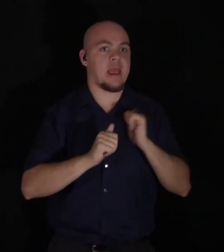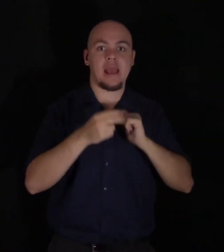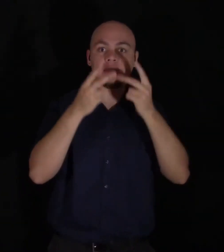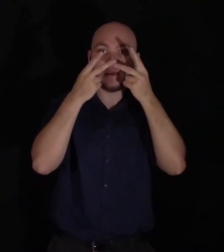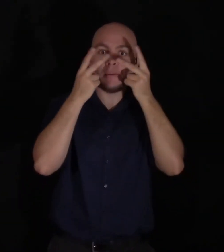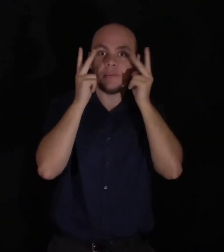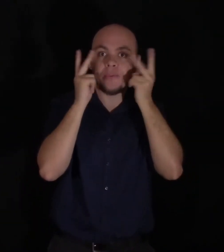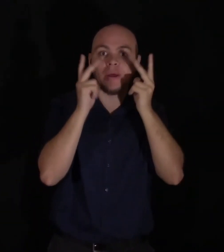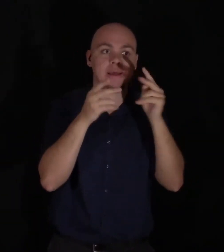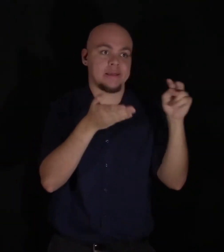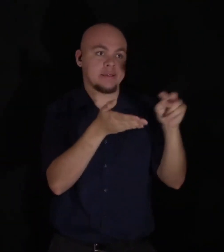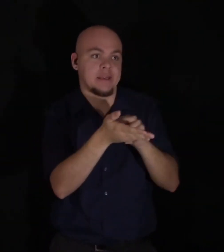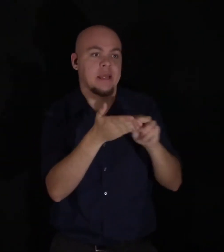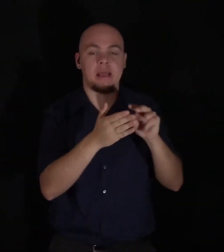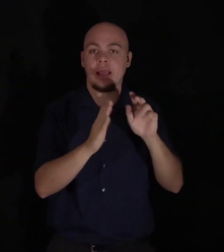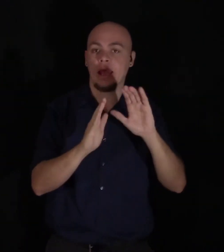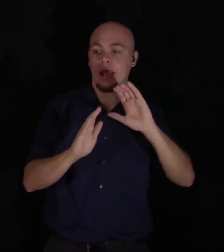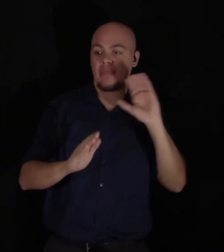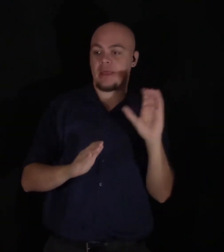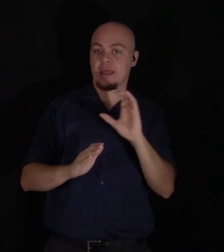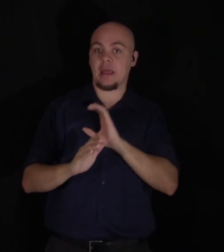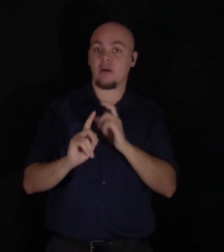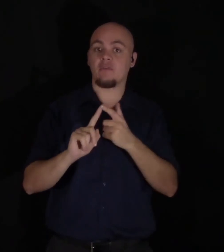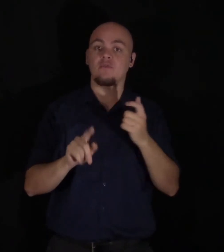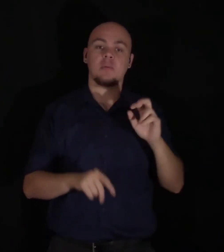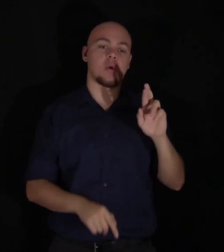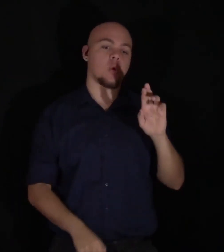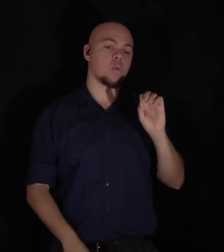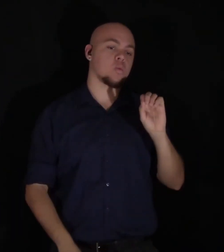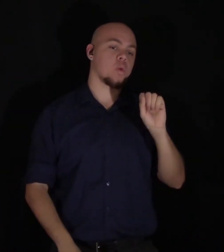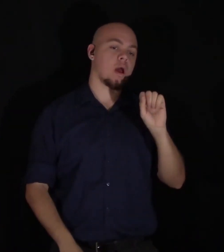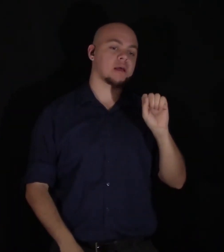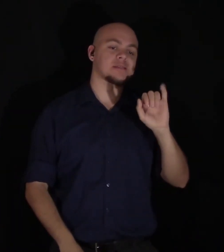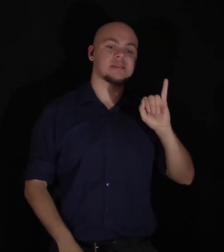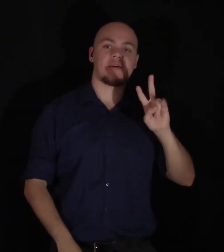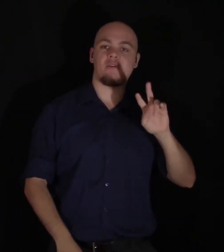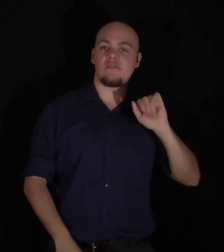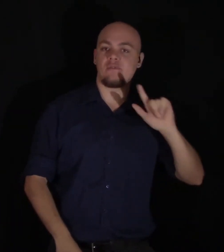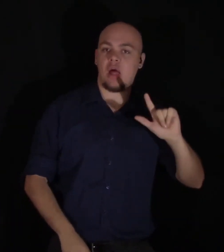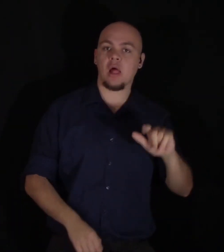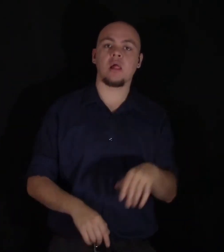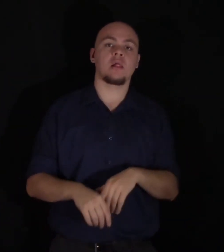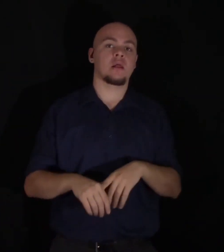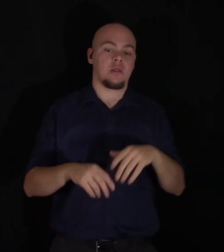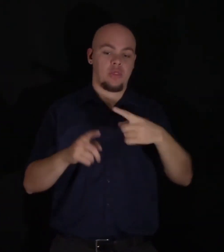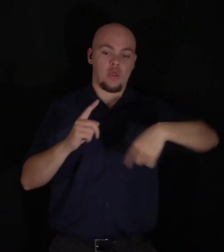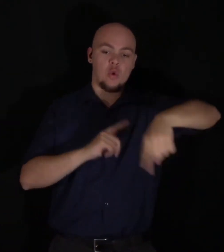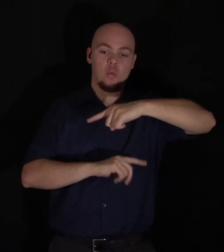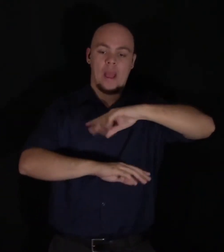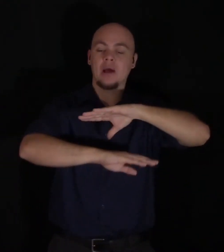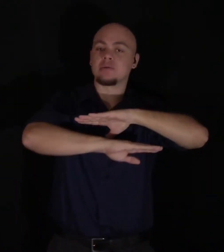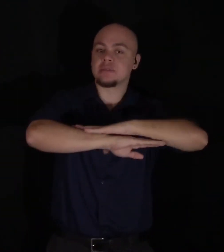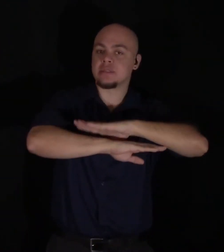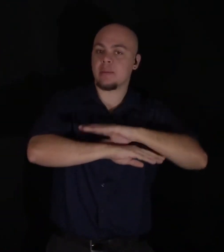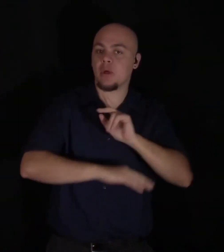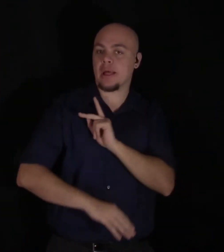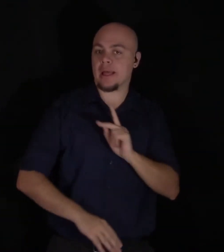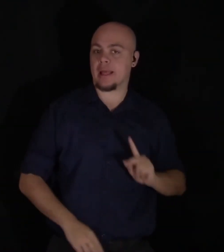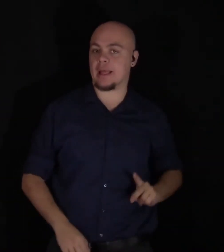characters were drawn from the heroes of Ronceval, of the round table of King Arthur, and the chivalrous train who shed their